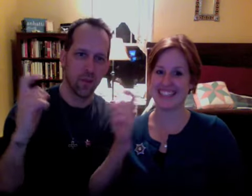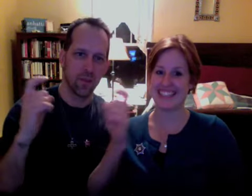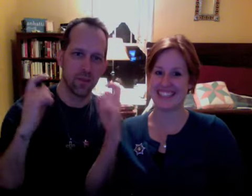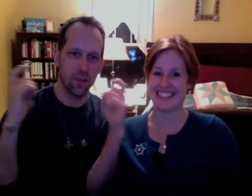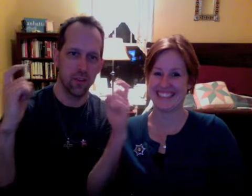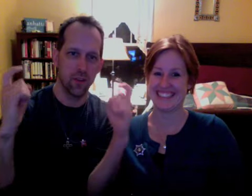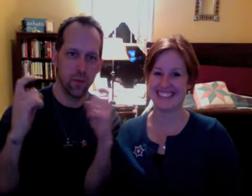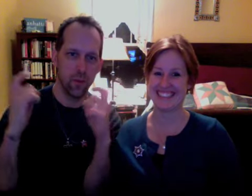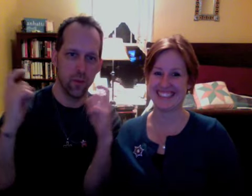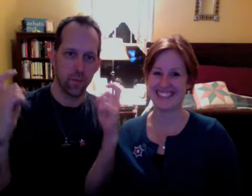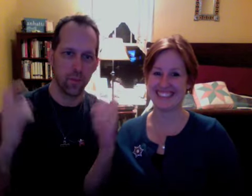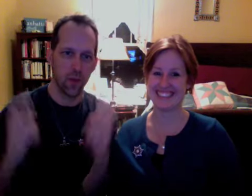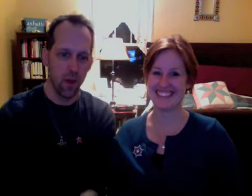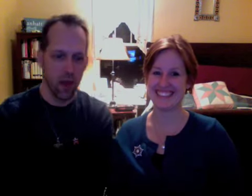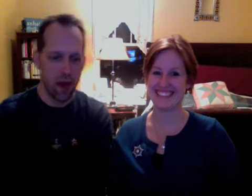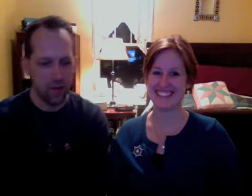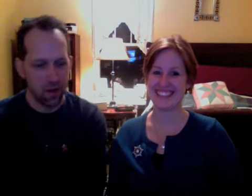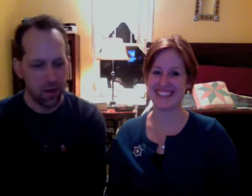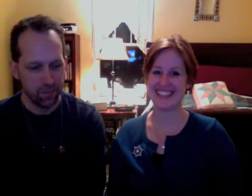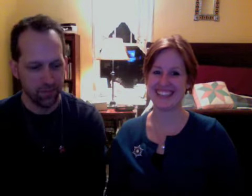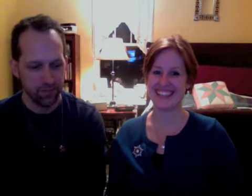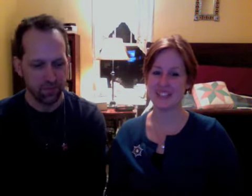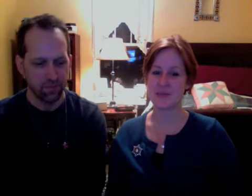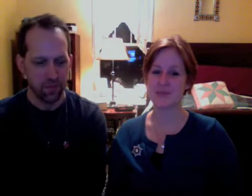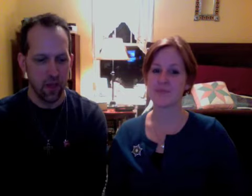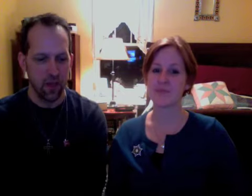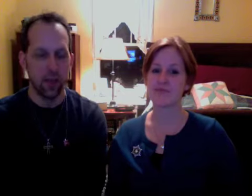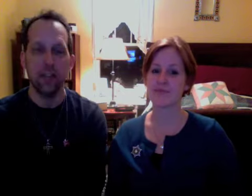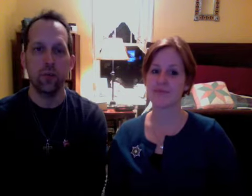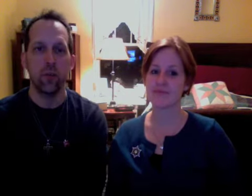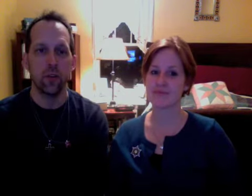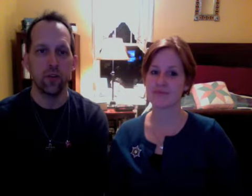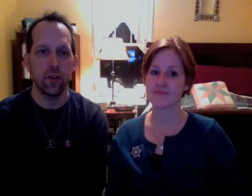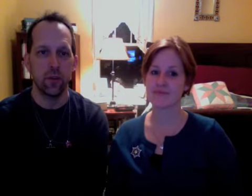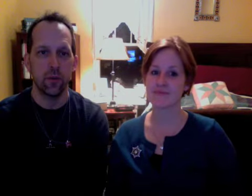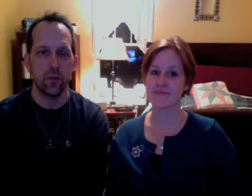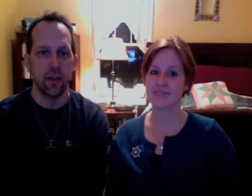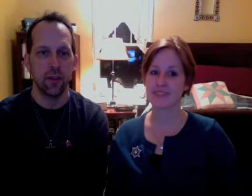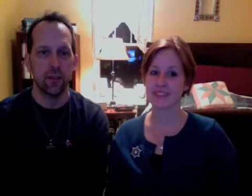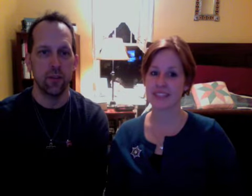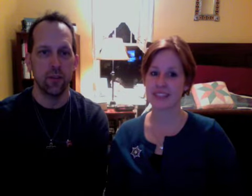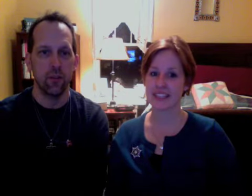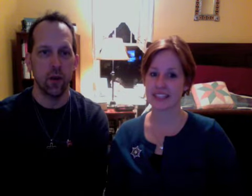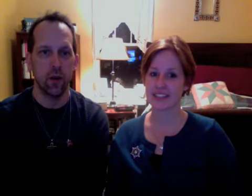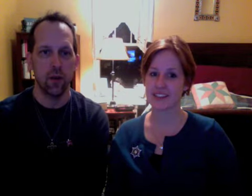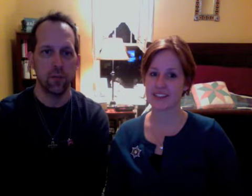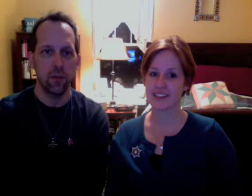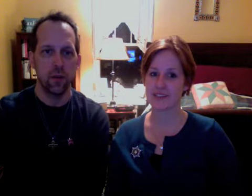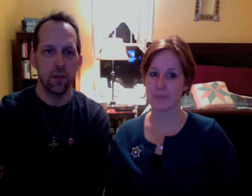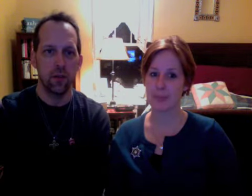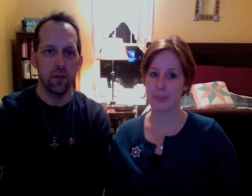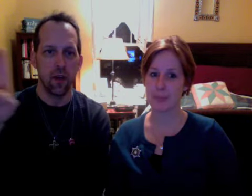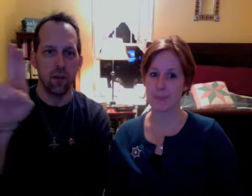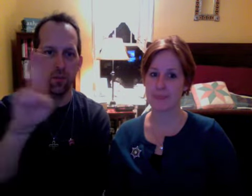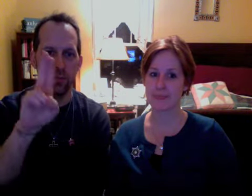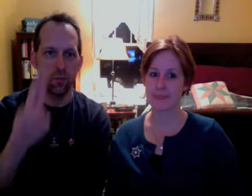Ceremony. And the last one I want to show you is United States of America. You got your U.